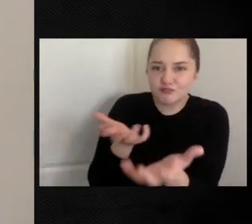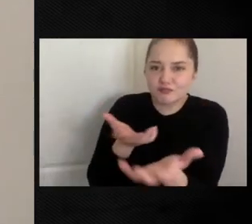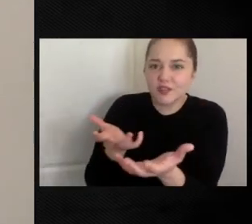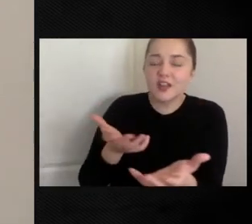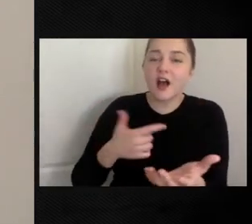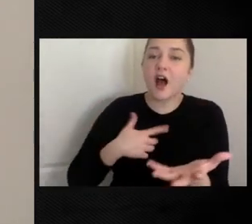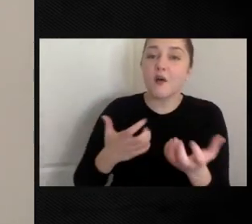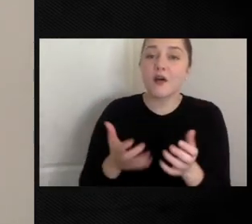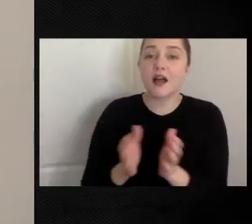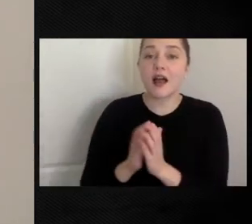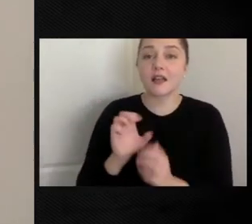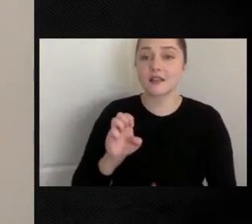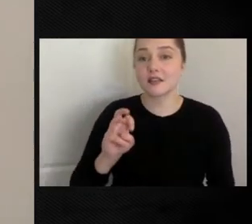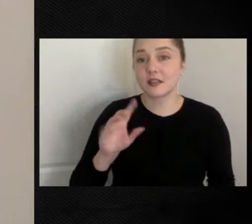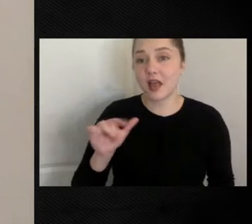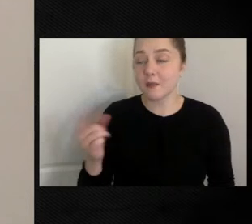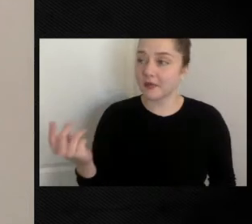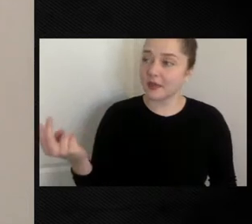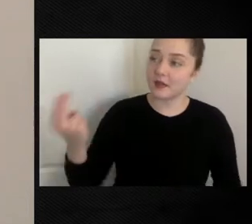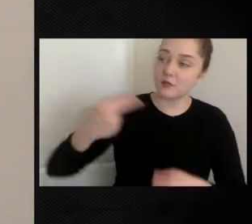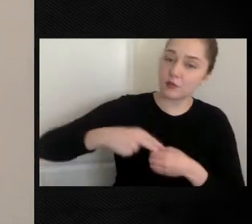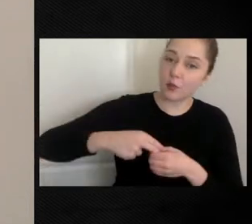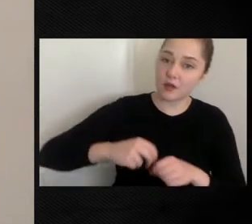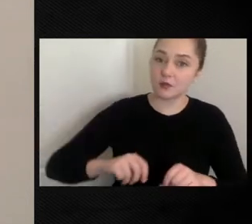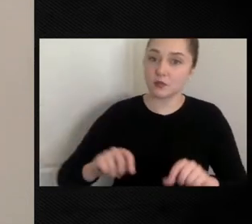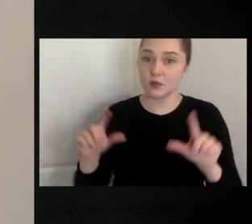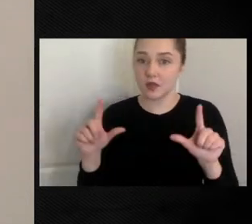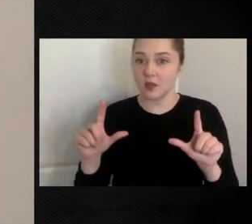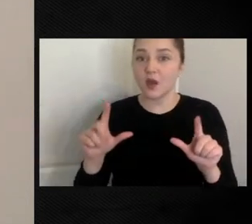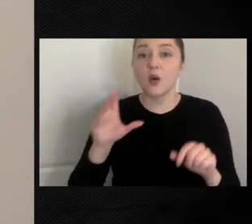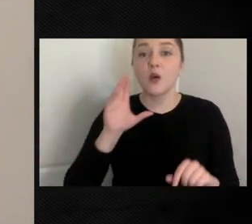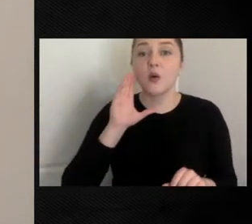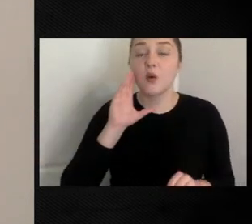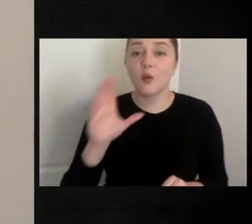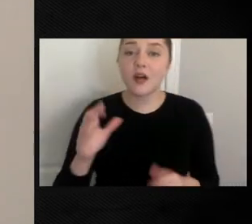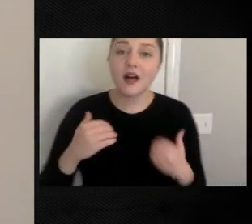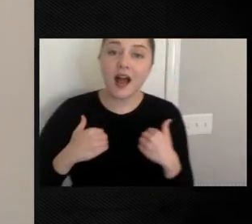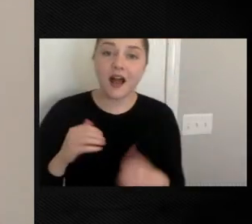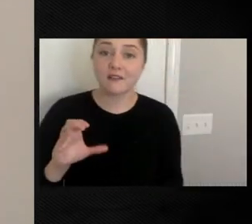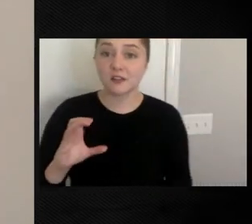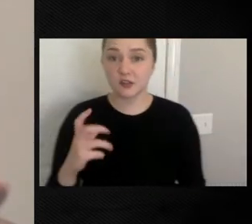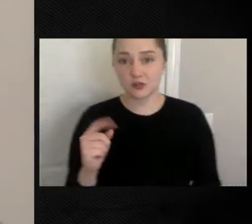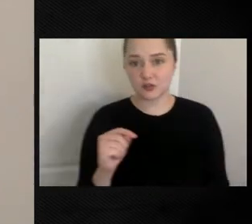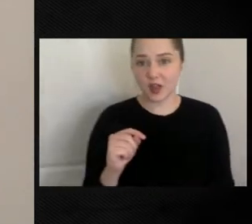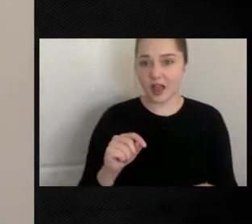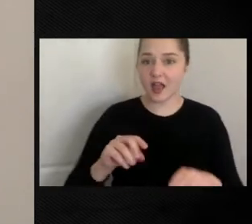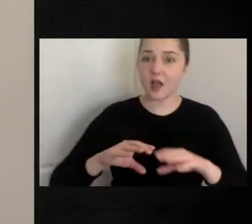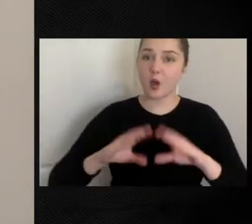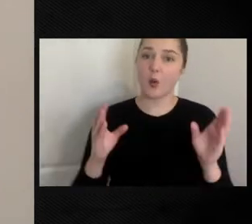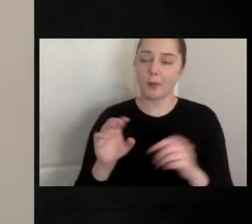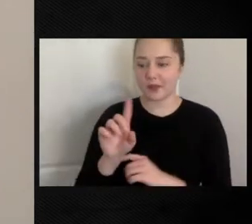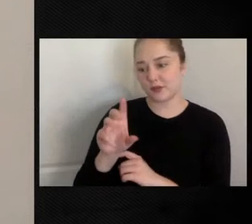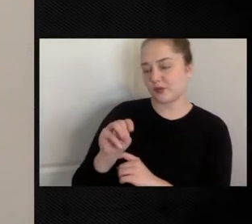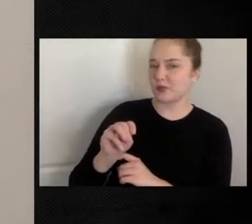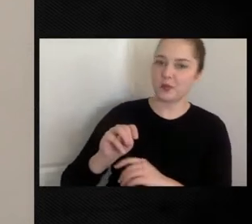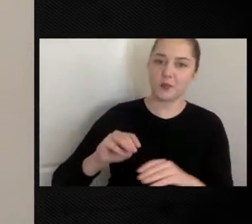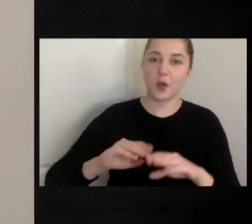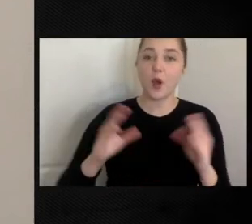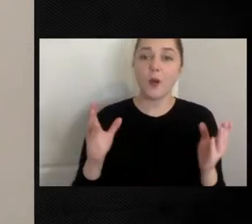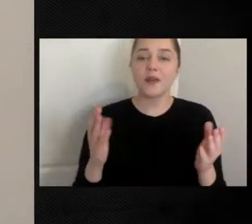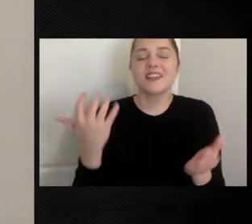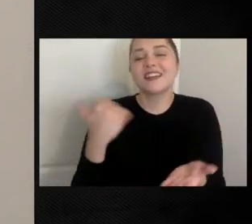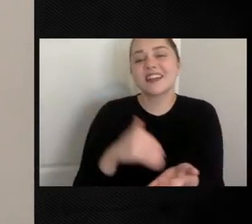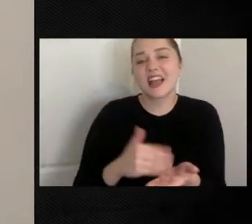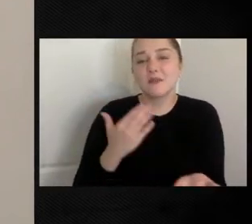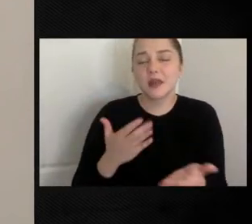Emily to join in, tag team with me. We're going to open up the chat line, open up the Zoom line, and again, there may